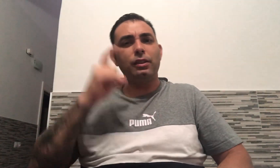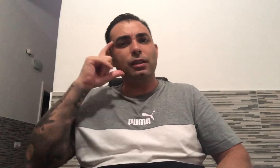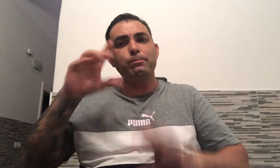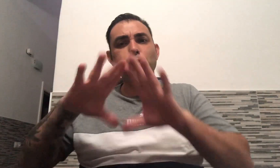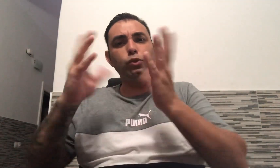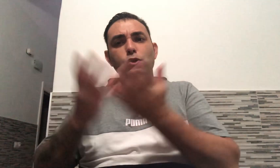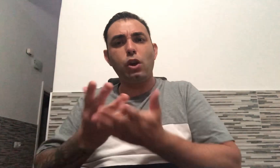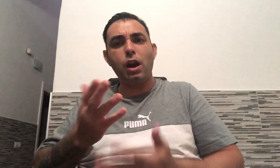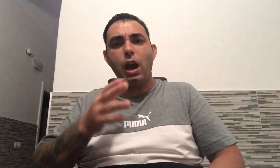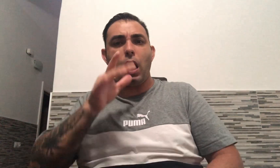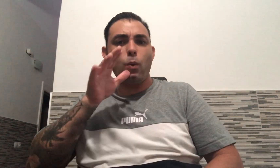It is a spiritual hour.